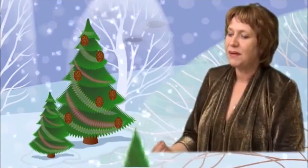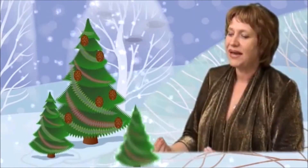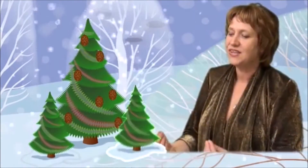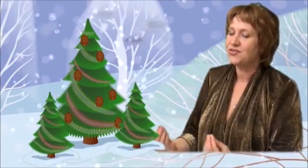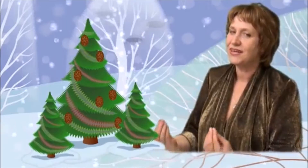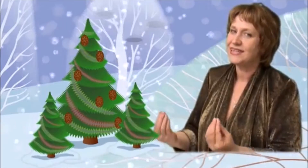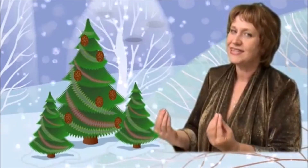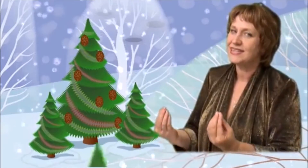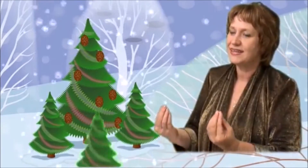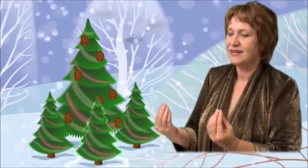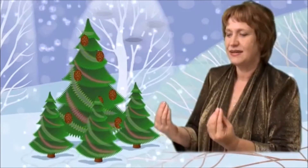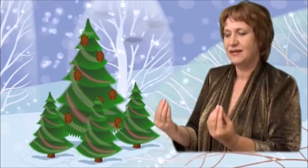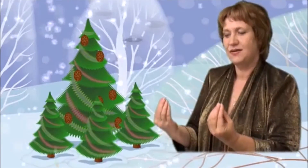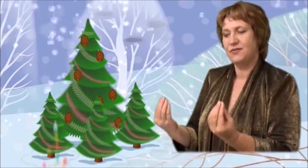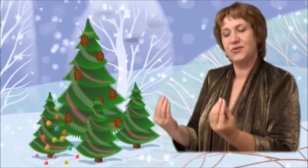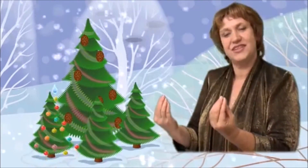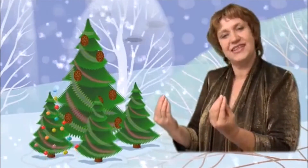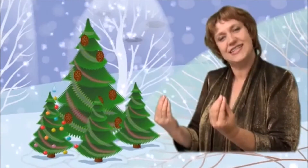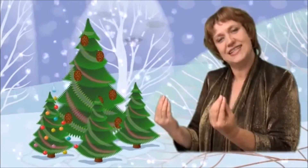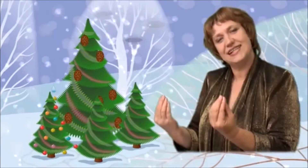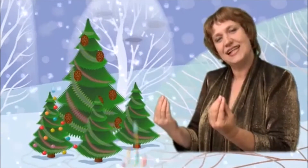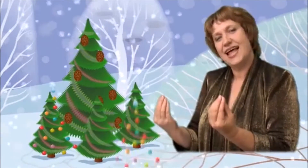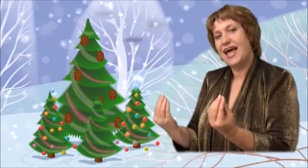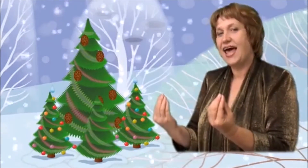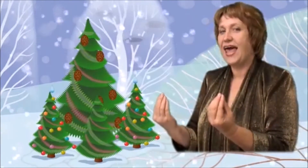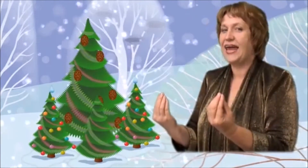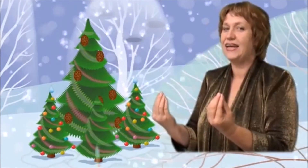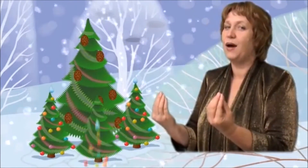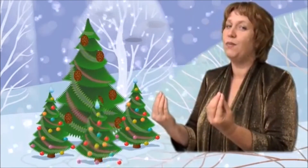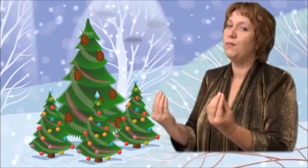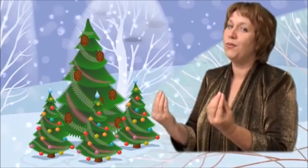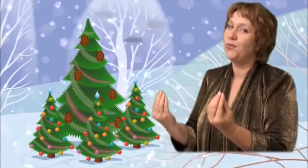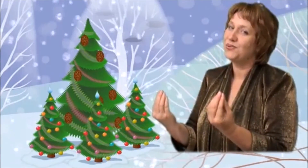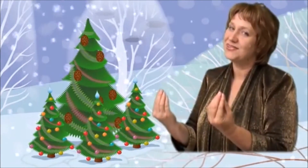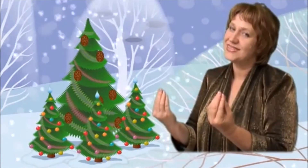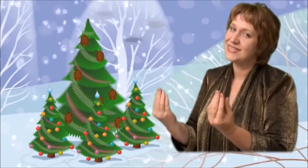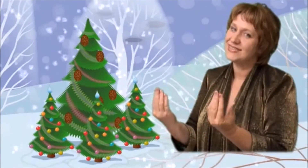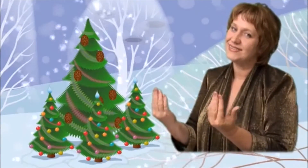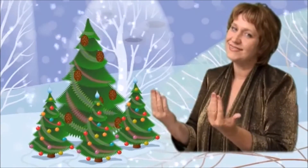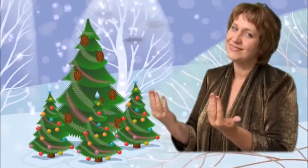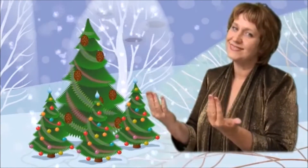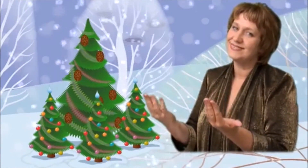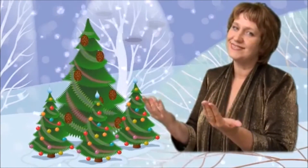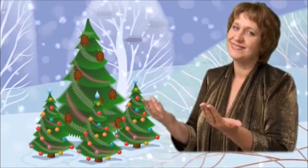pine trees for tinsel and balls you